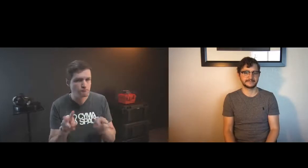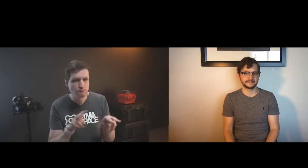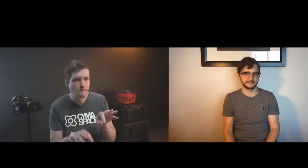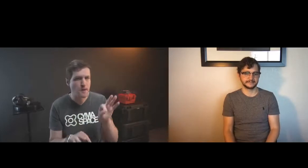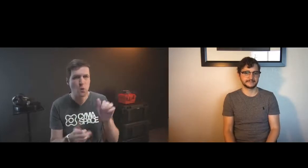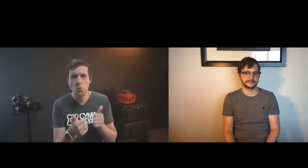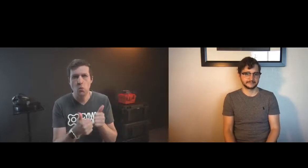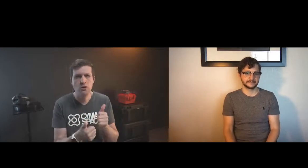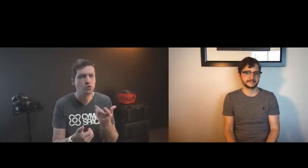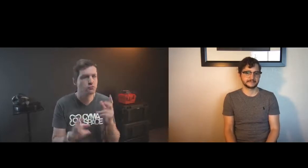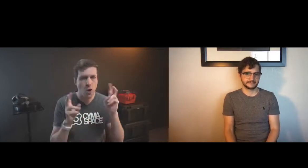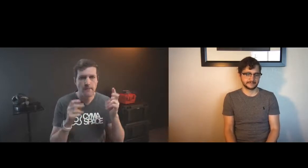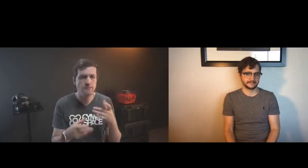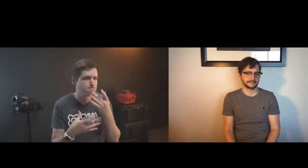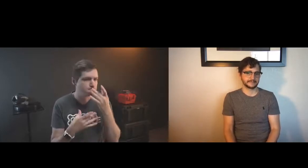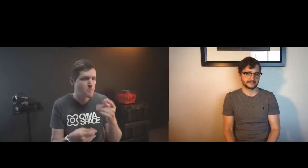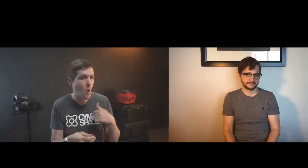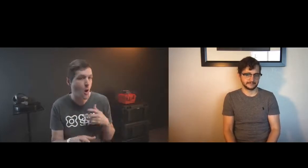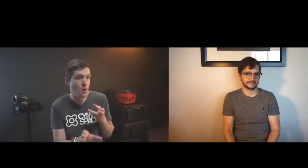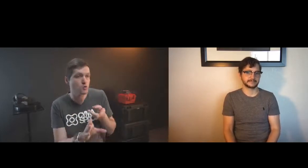and talk about different topics